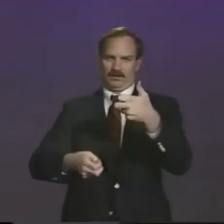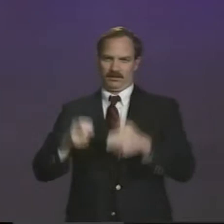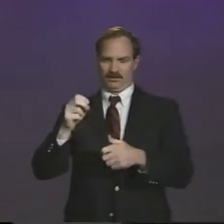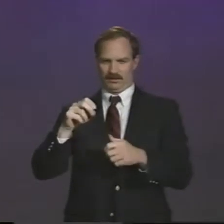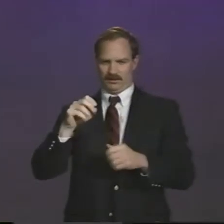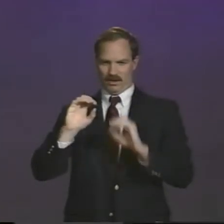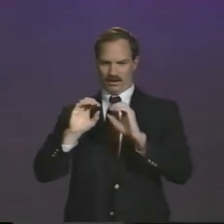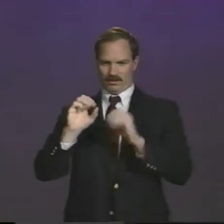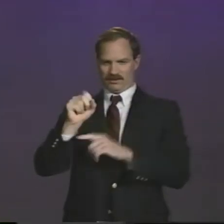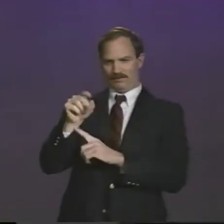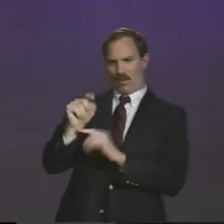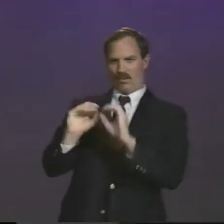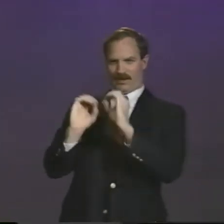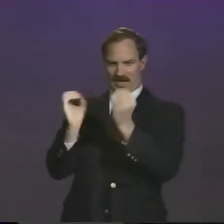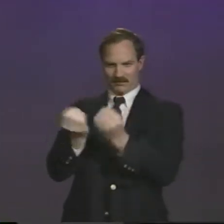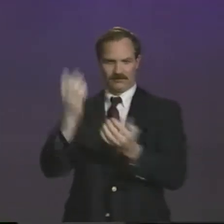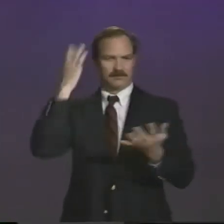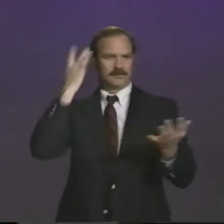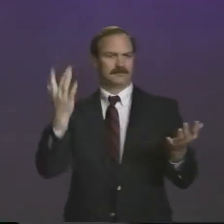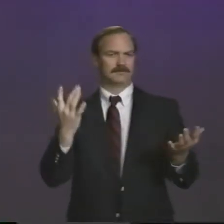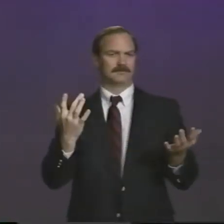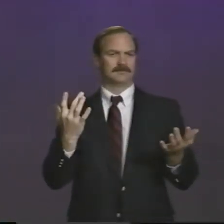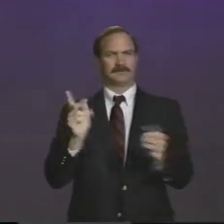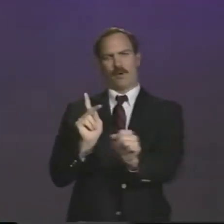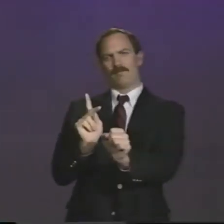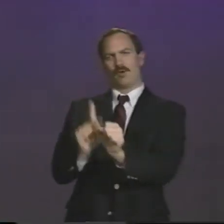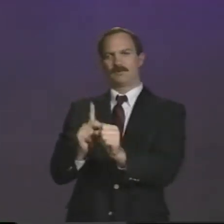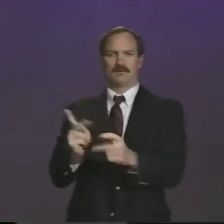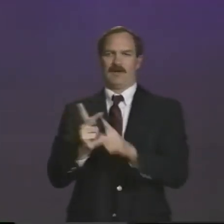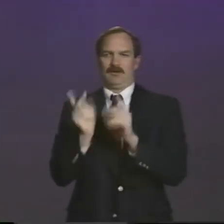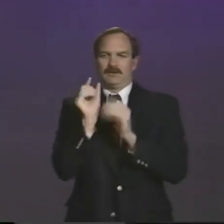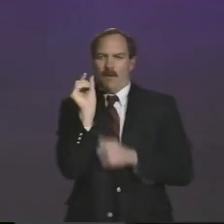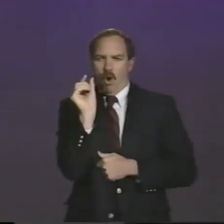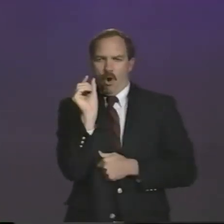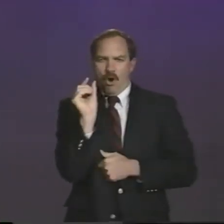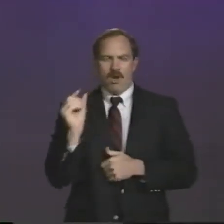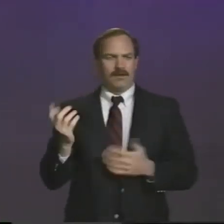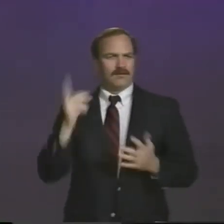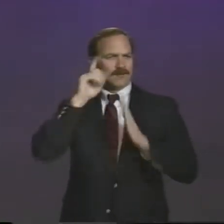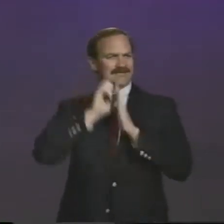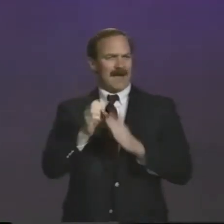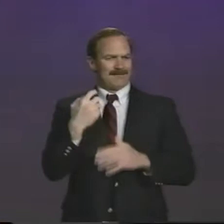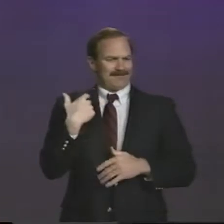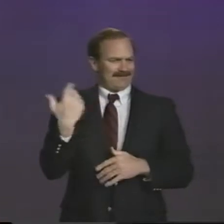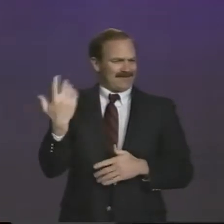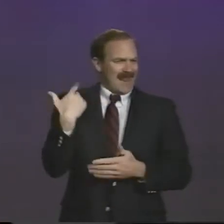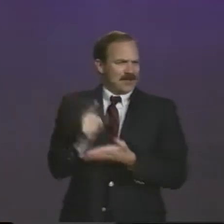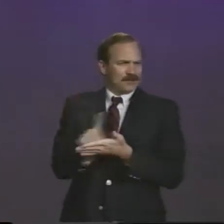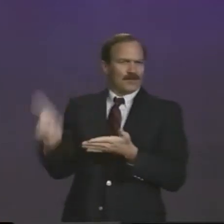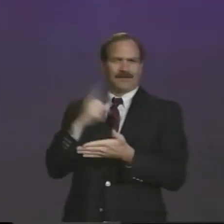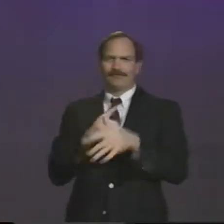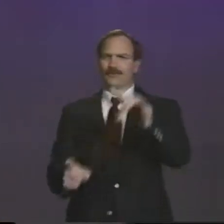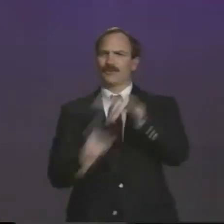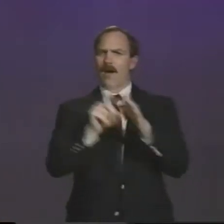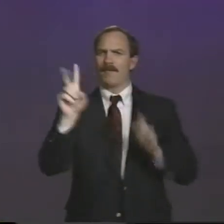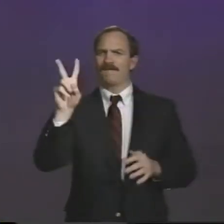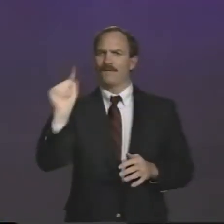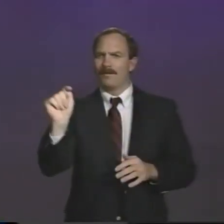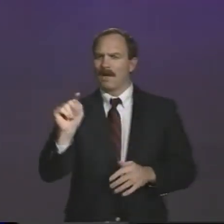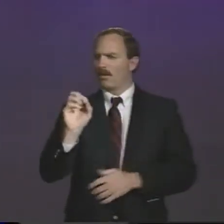which is much more difficult to organize because there are so few participants in that sport. Just last week